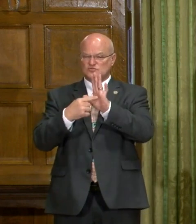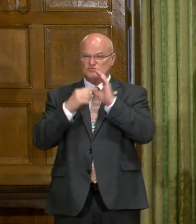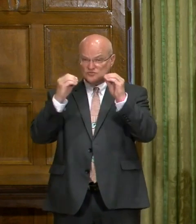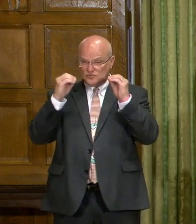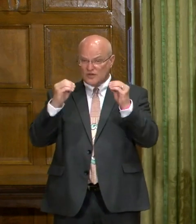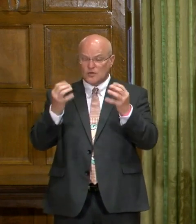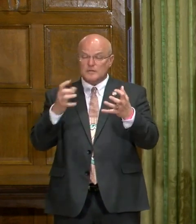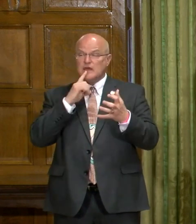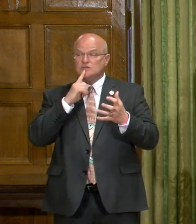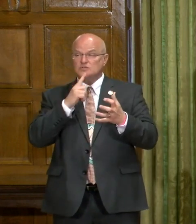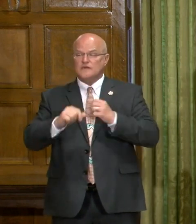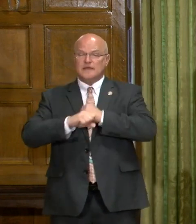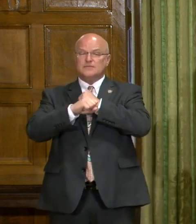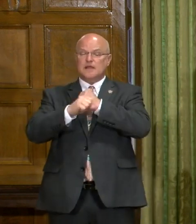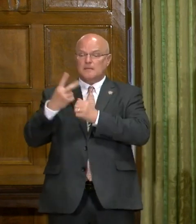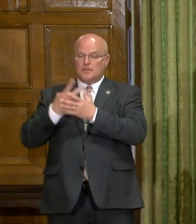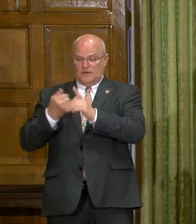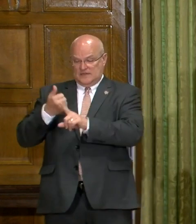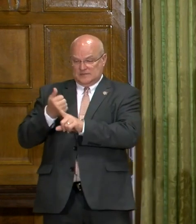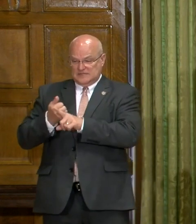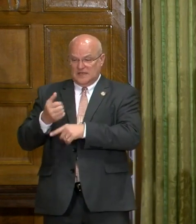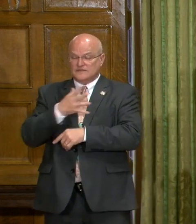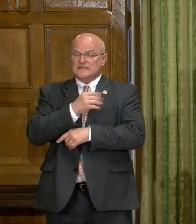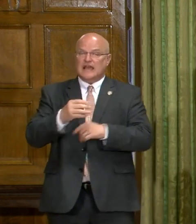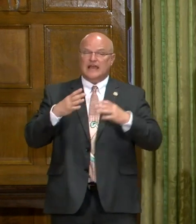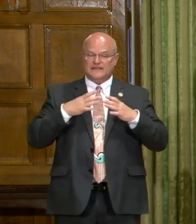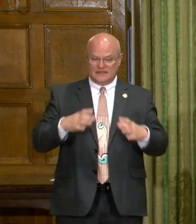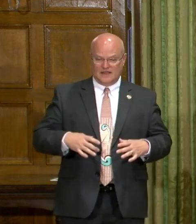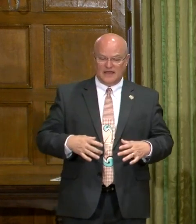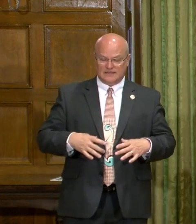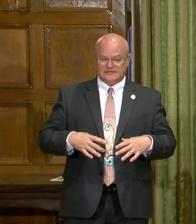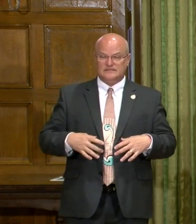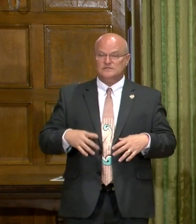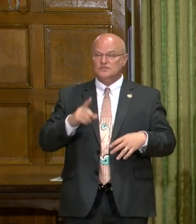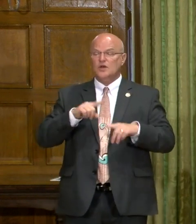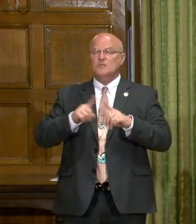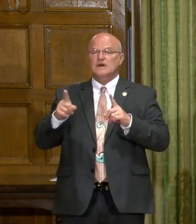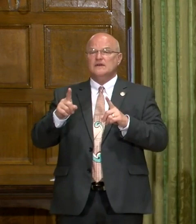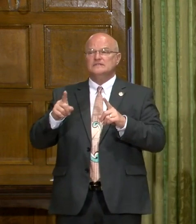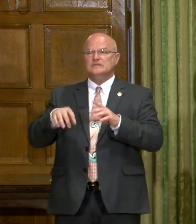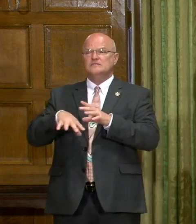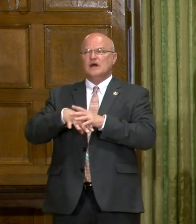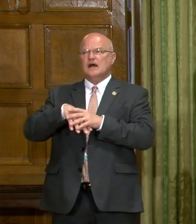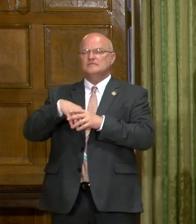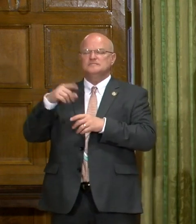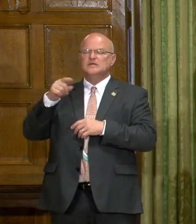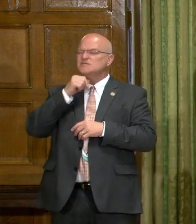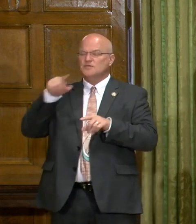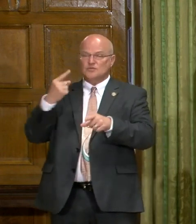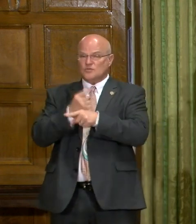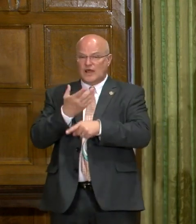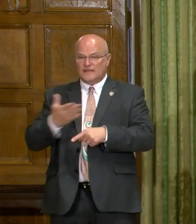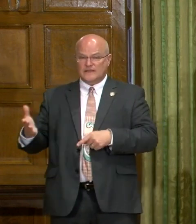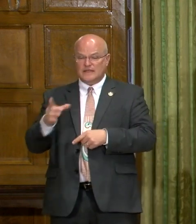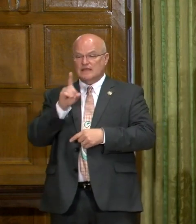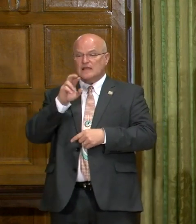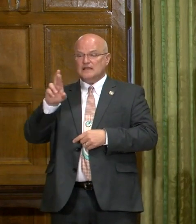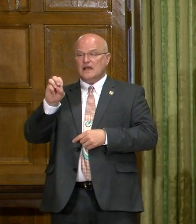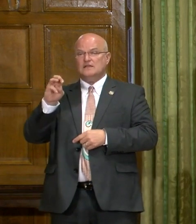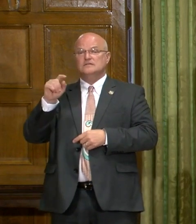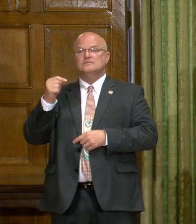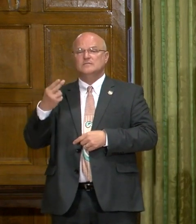They want to make sure they protect both themselves and their patients. But if there's some outliers that aren't doing the right thing, Dr. Smith,